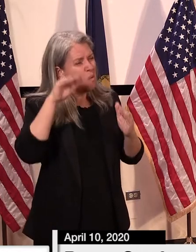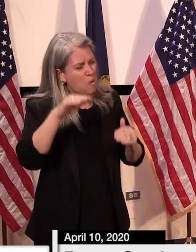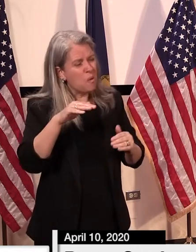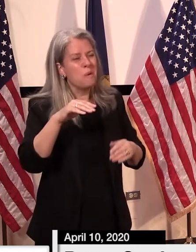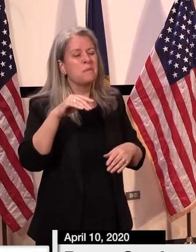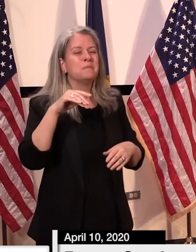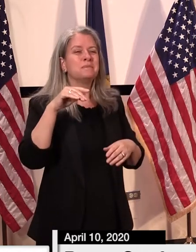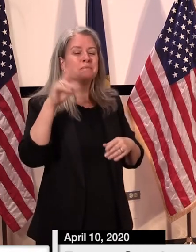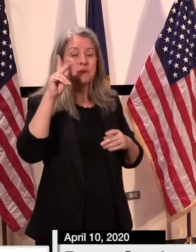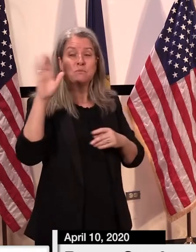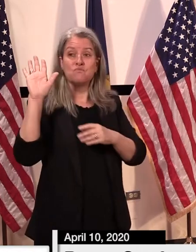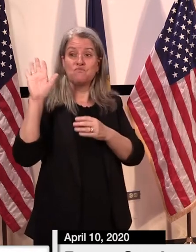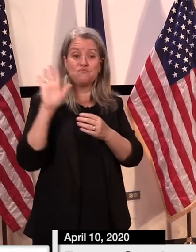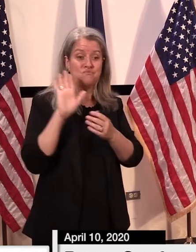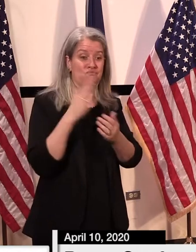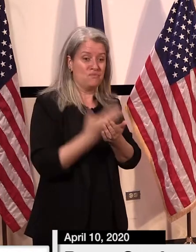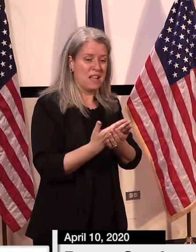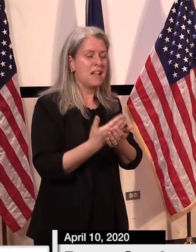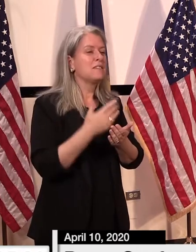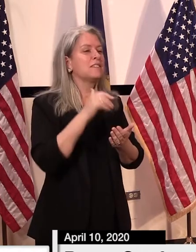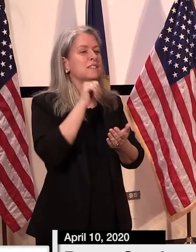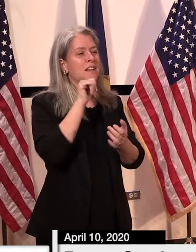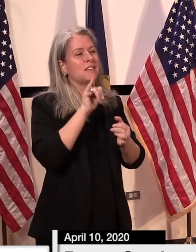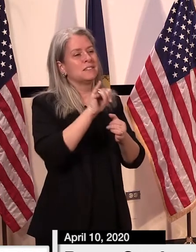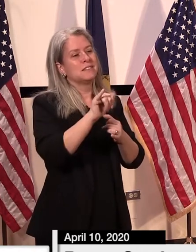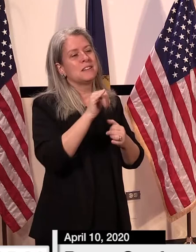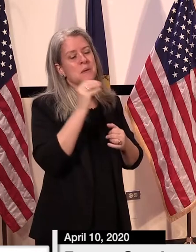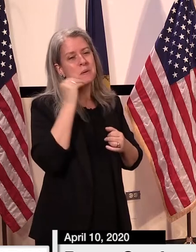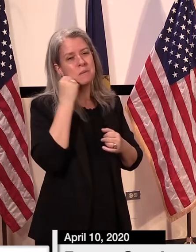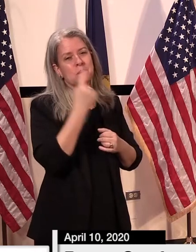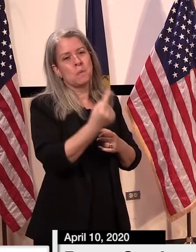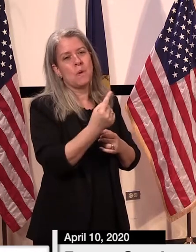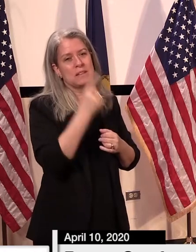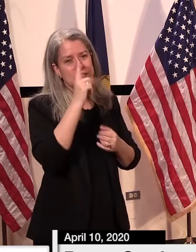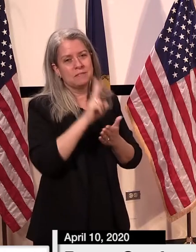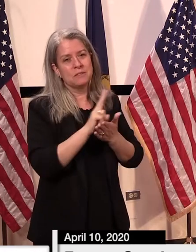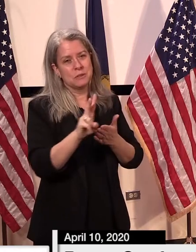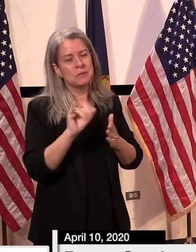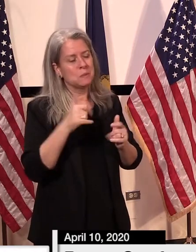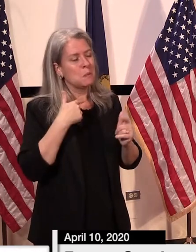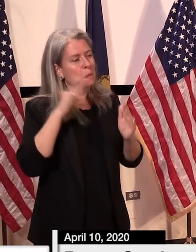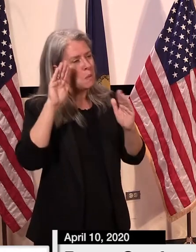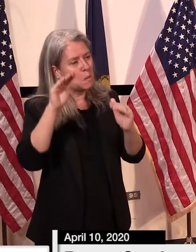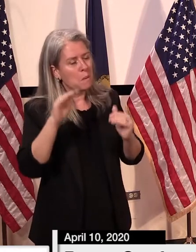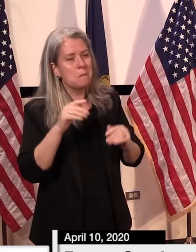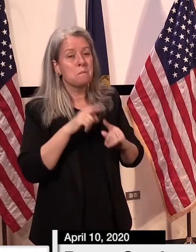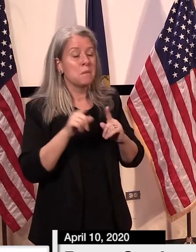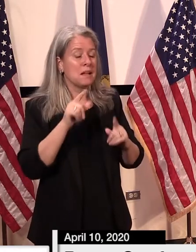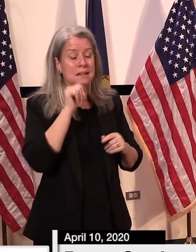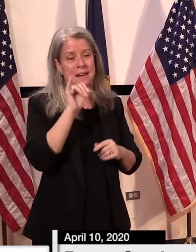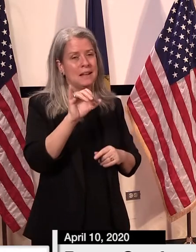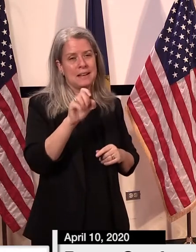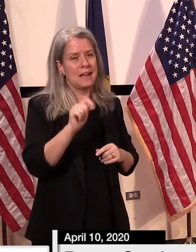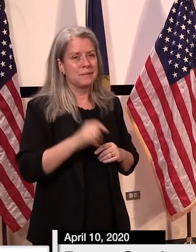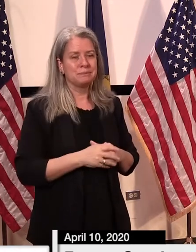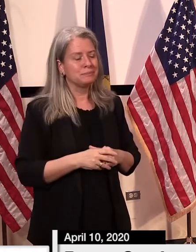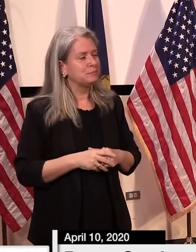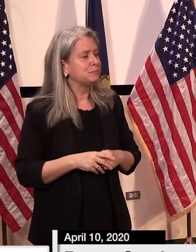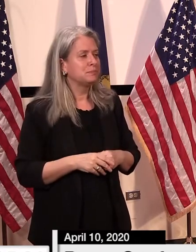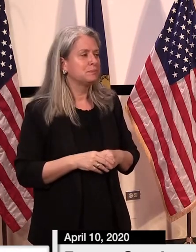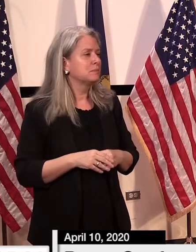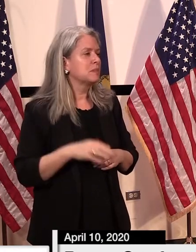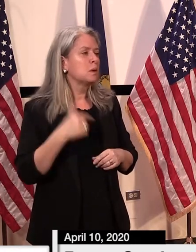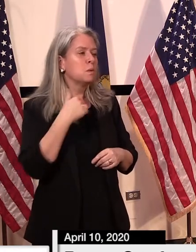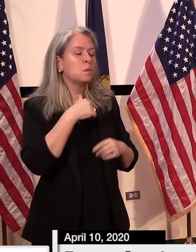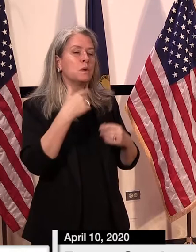or self-isolate that would be our goal and at the same so we're going to try and mitigate that and trying to